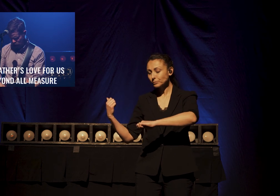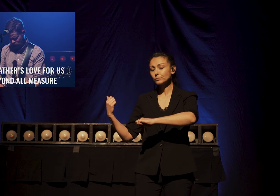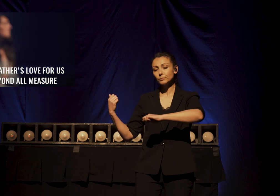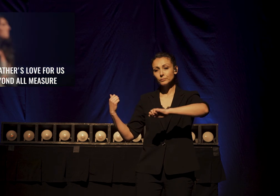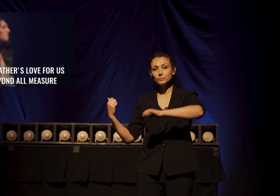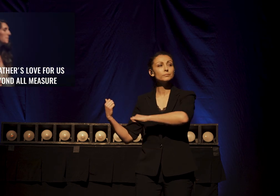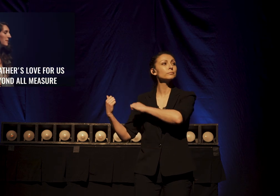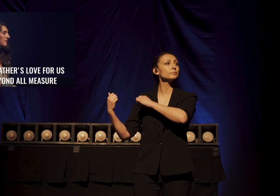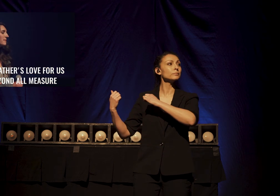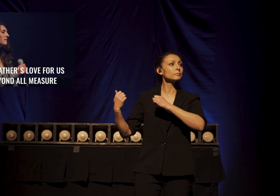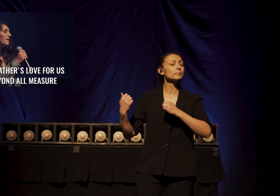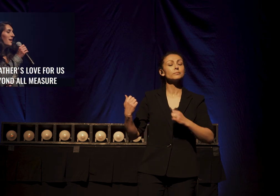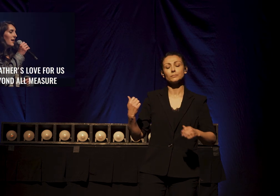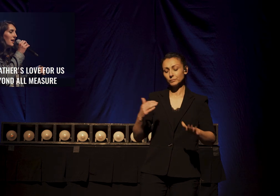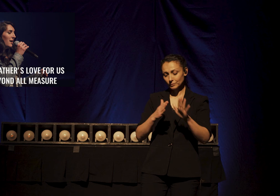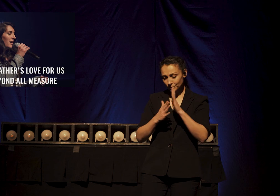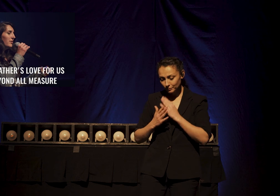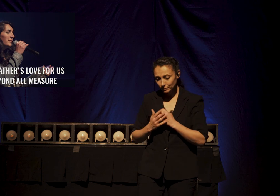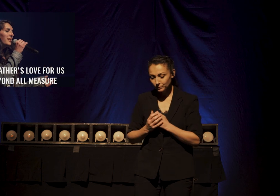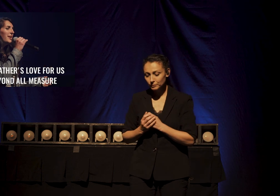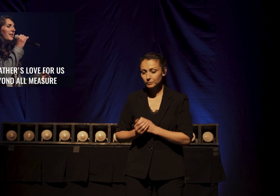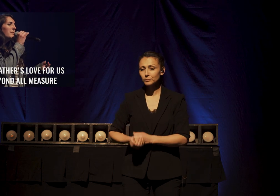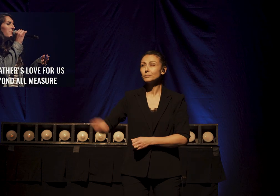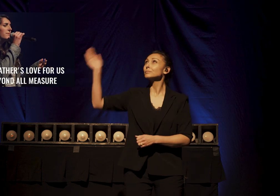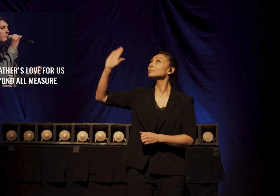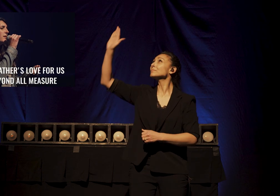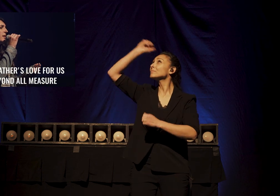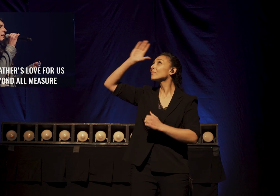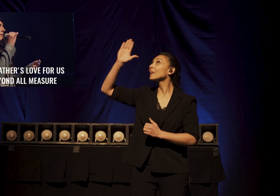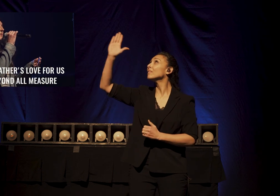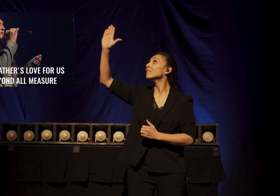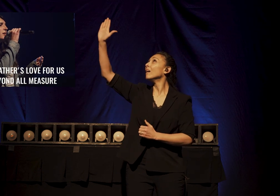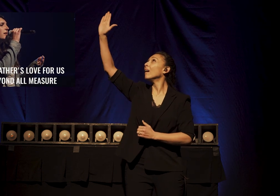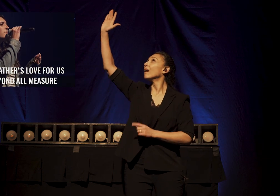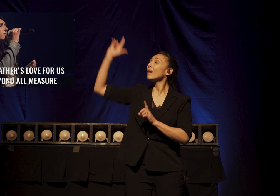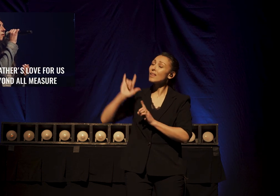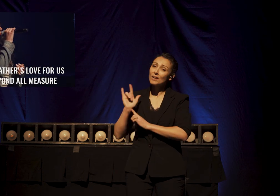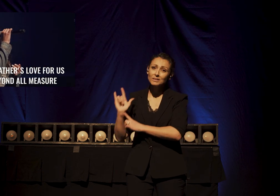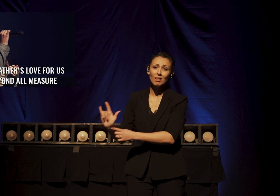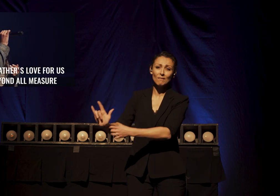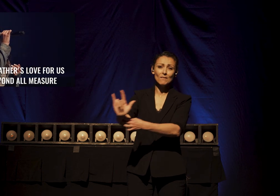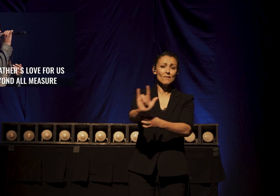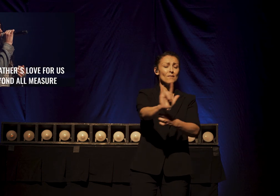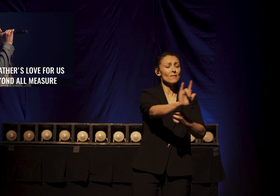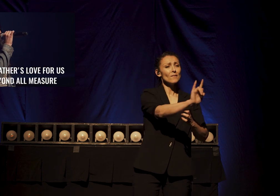I'm How deep the Father's love for us,